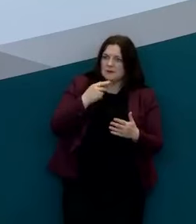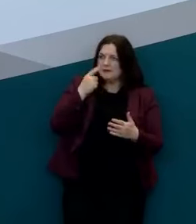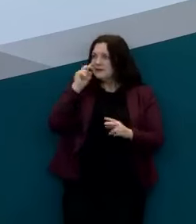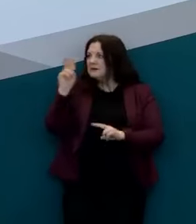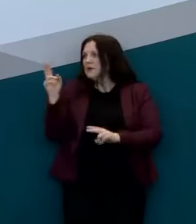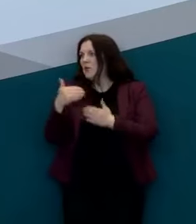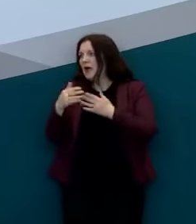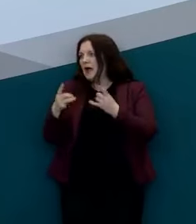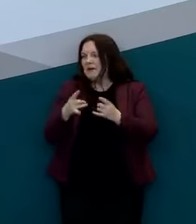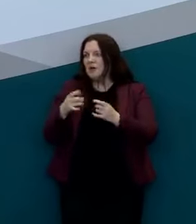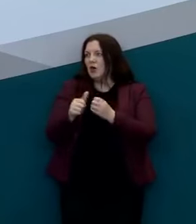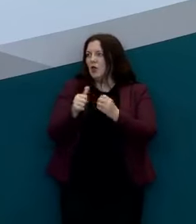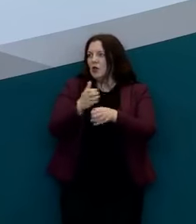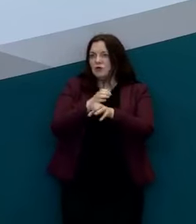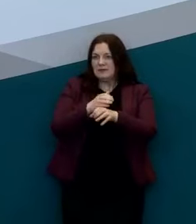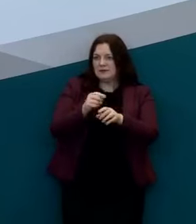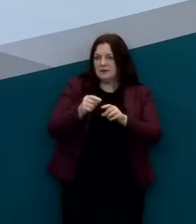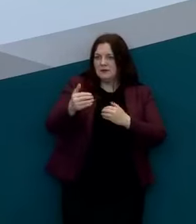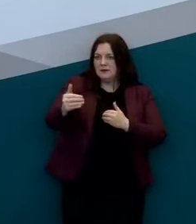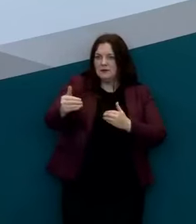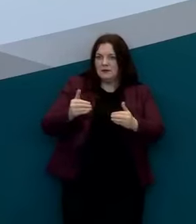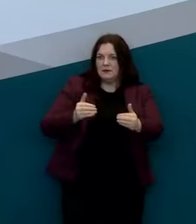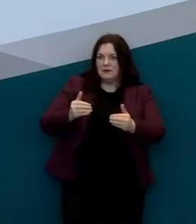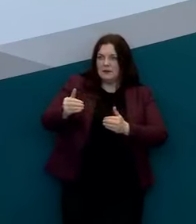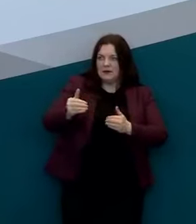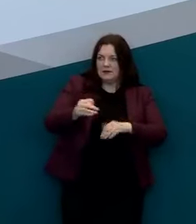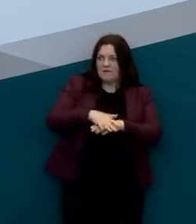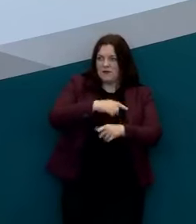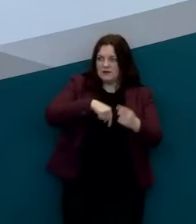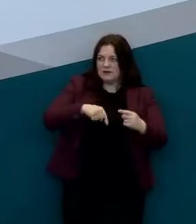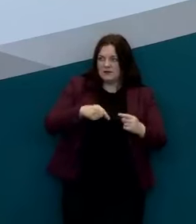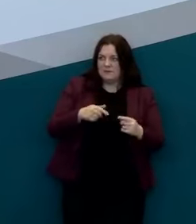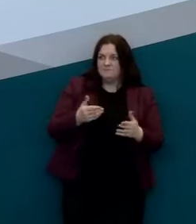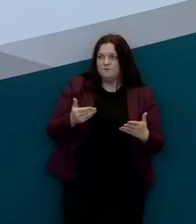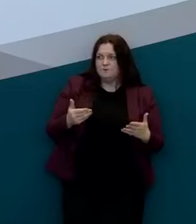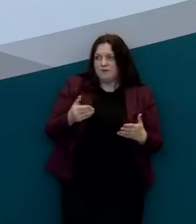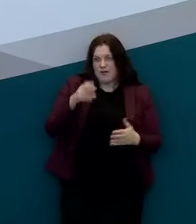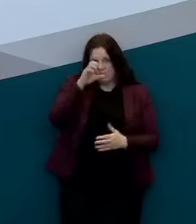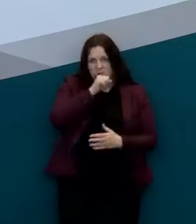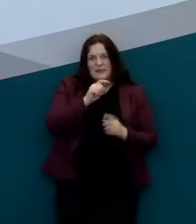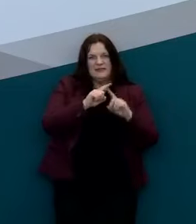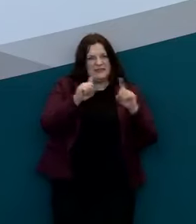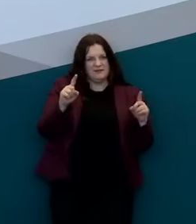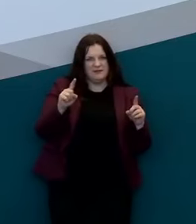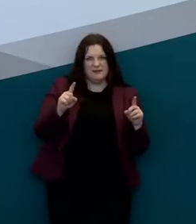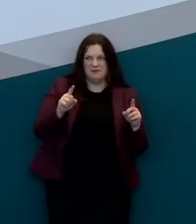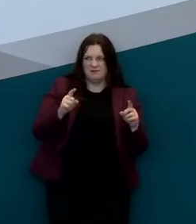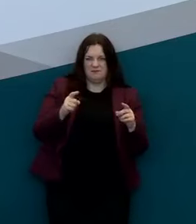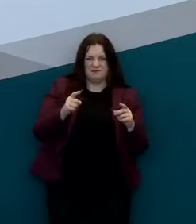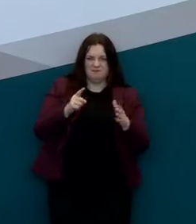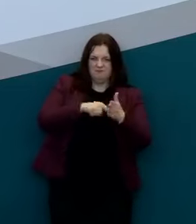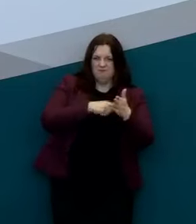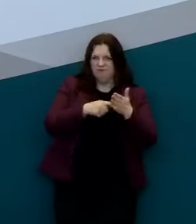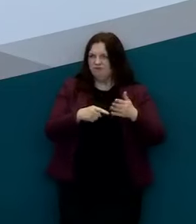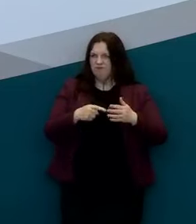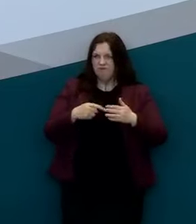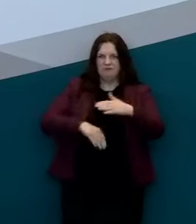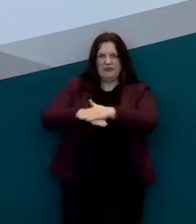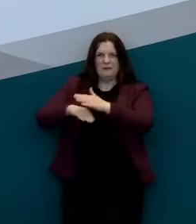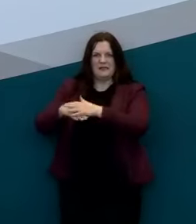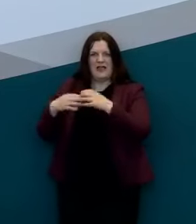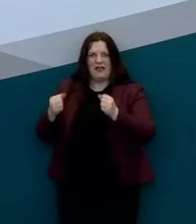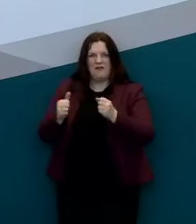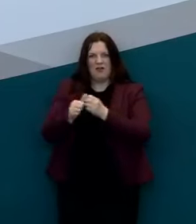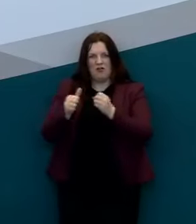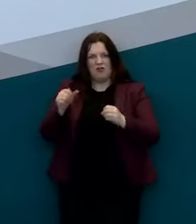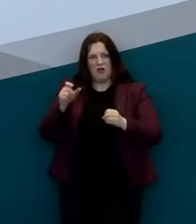that are a little ahead of us before we make uh because i i presume that different measures are introduced depending on the